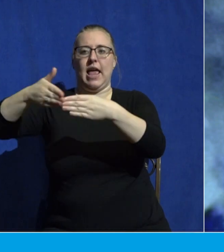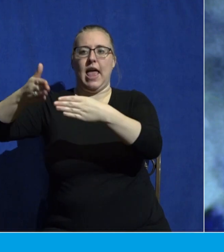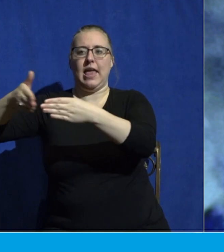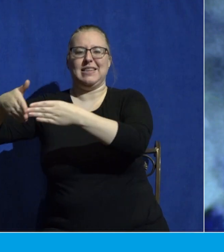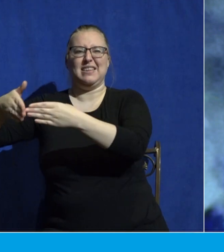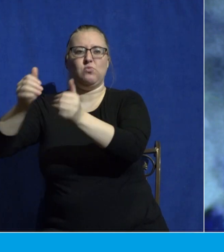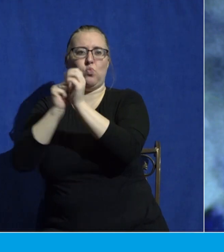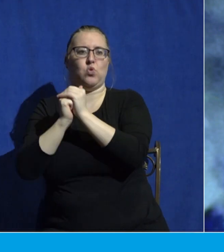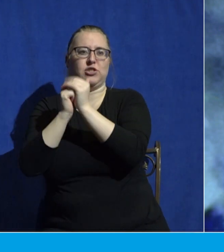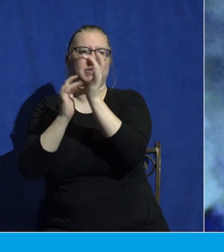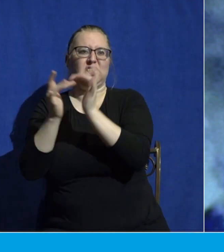Jesus. So watch this video with me.